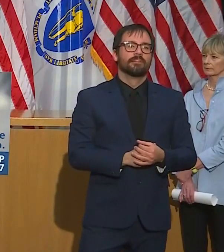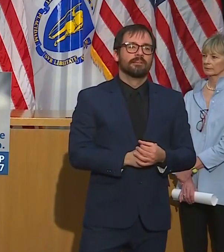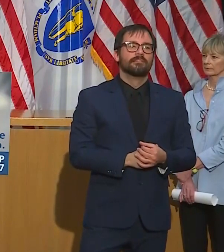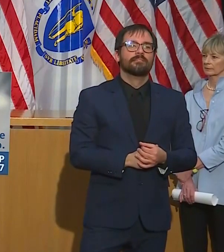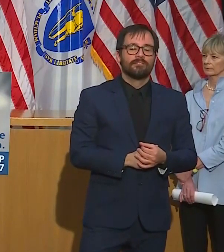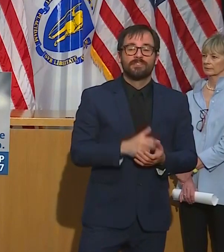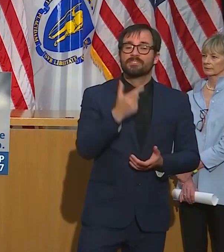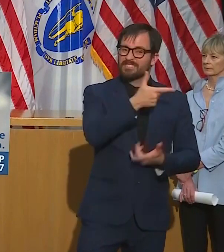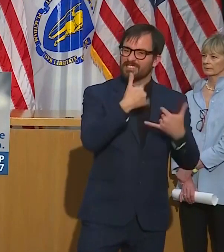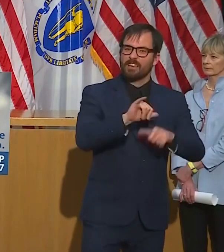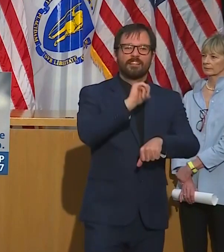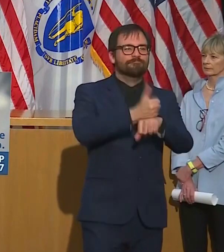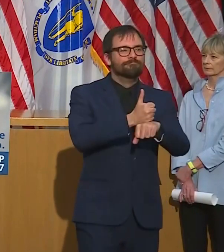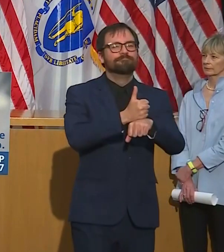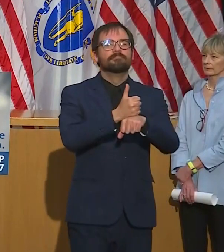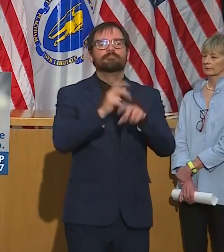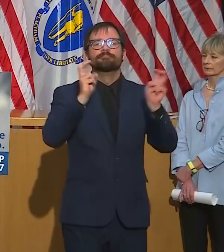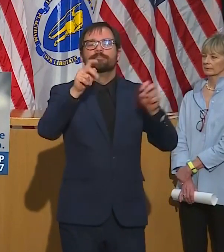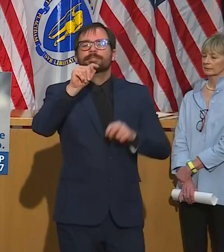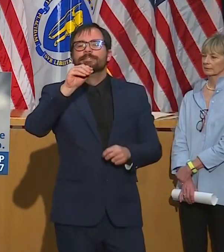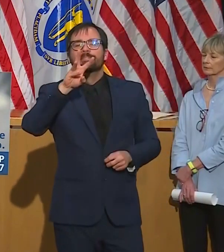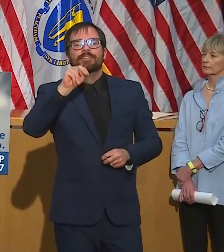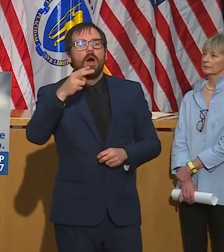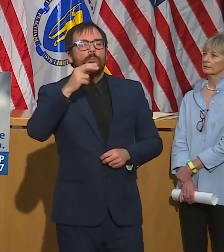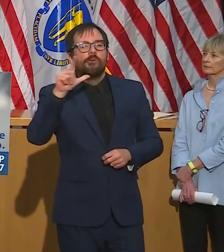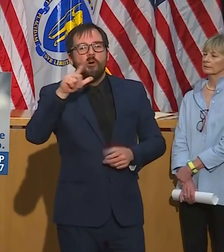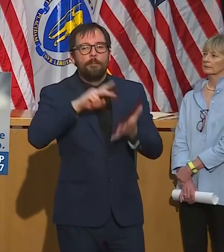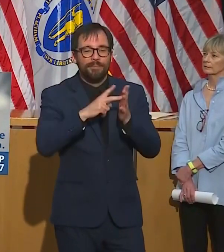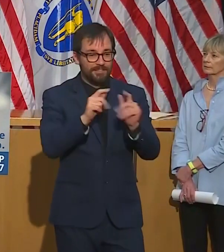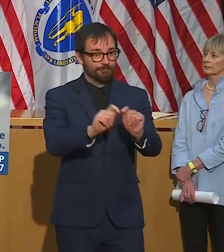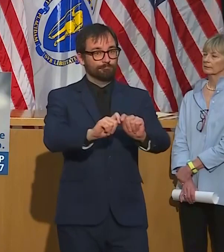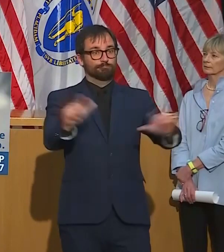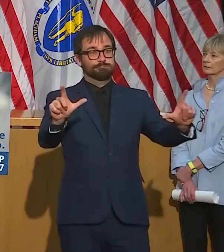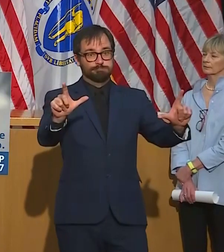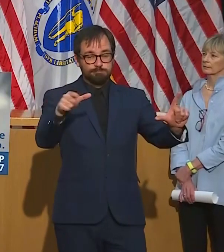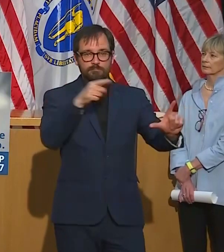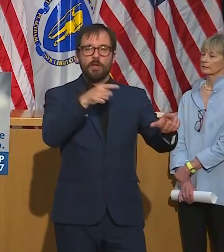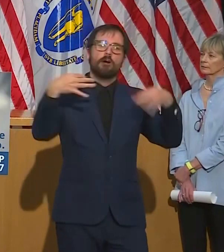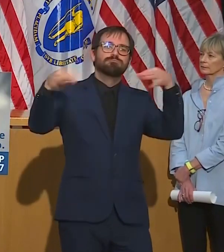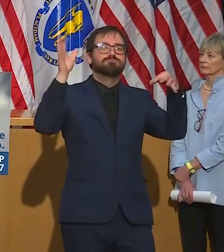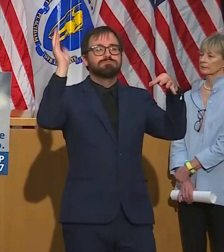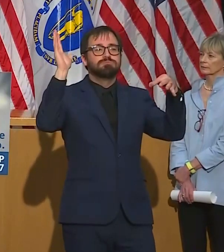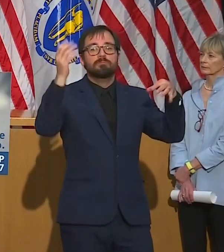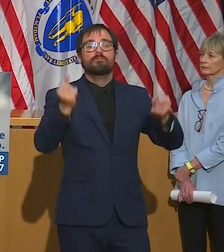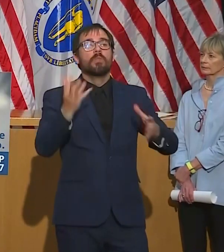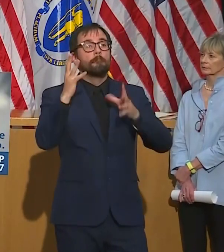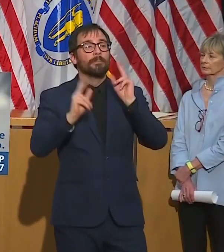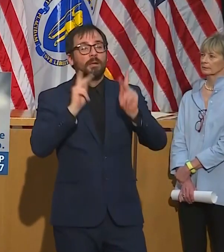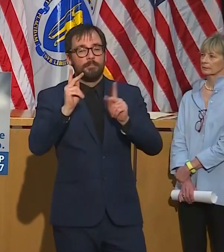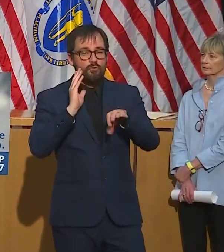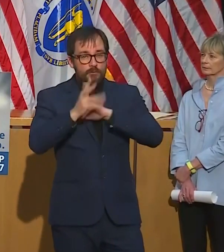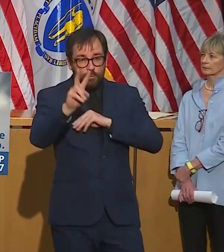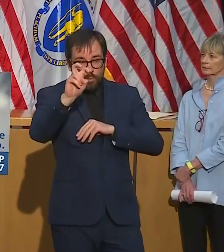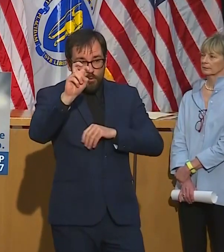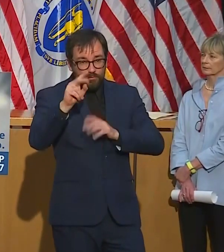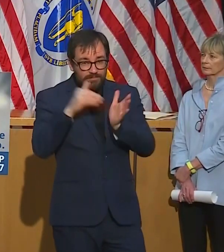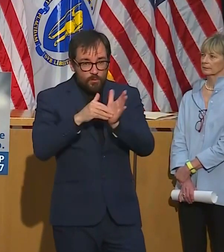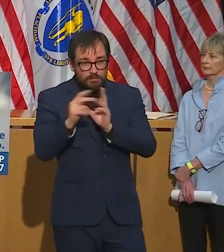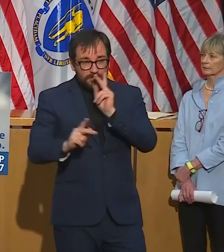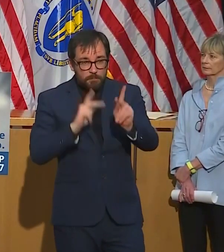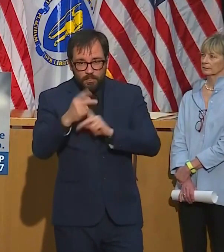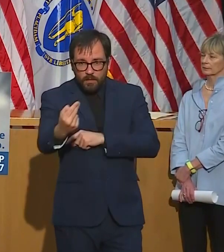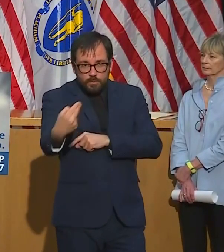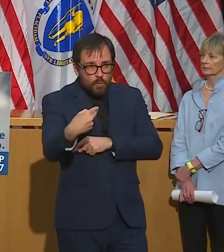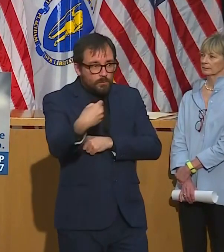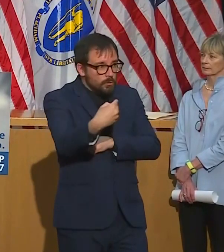200,000 people at this point in time. There's no doubt that the steps we've taken so far to